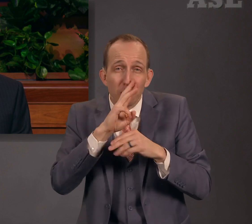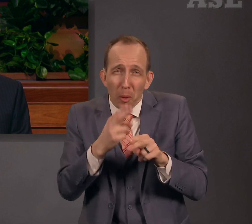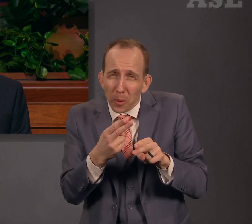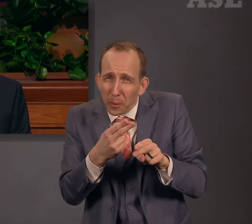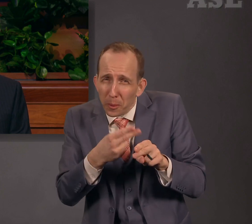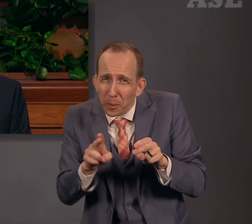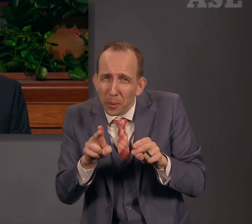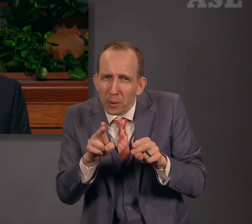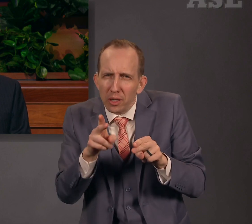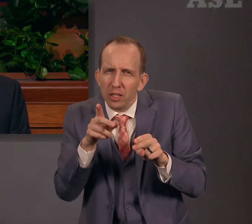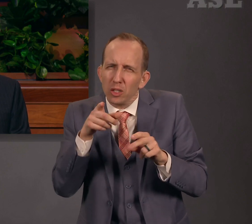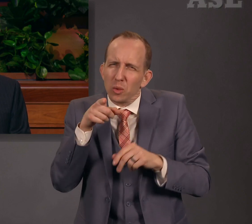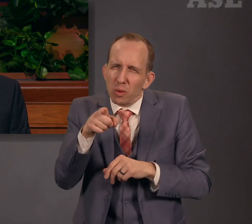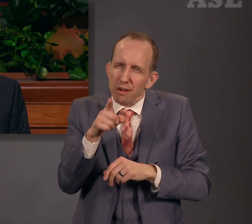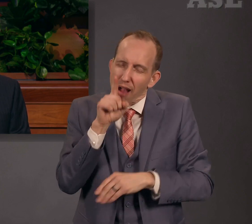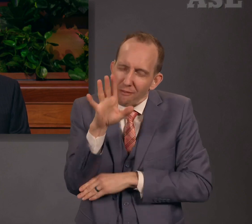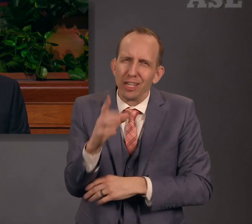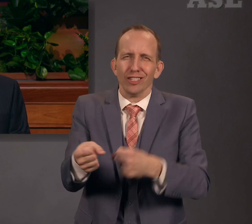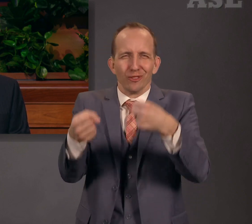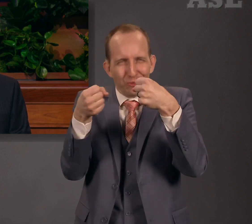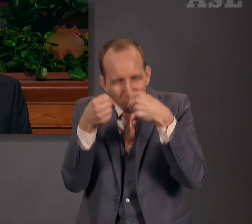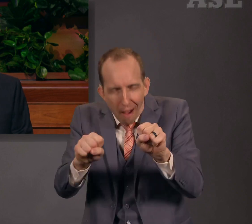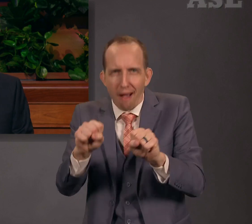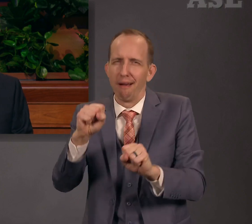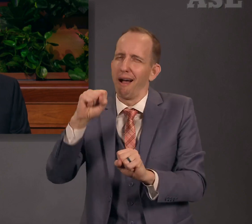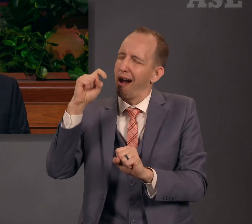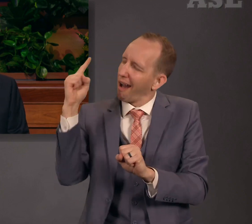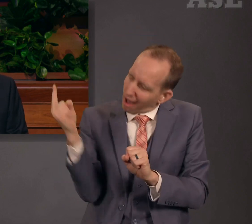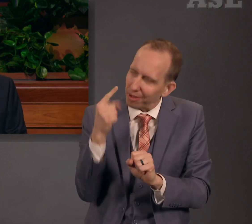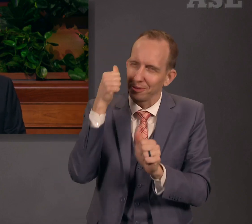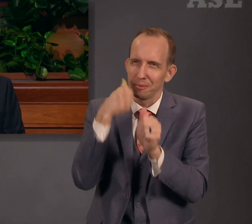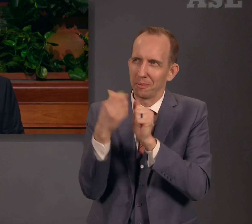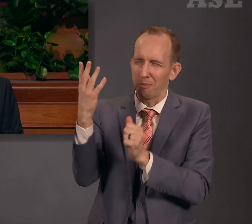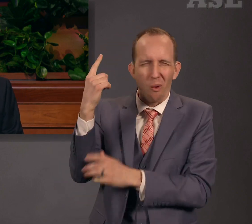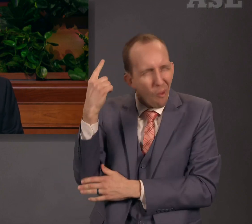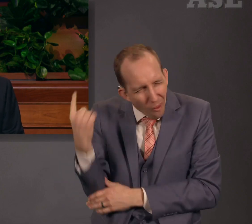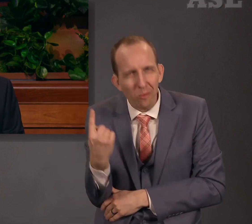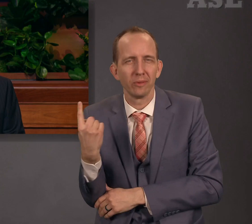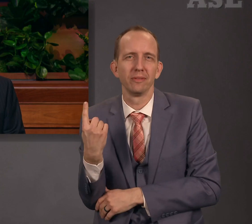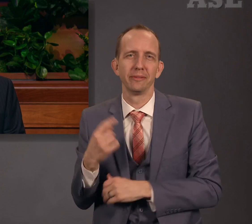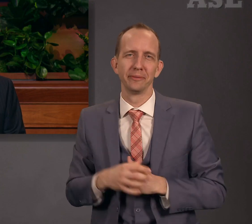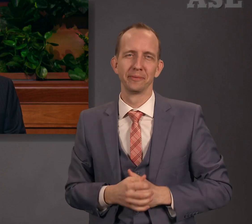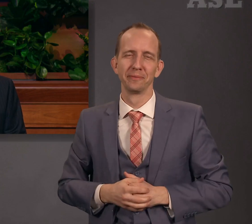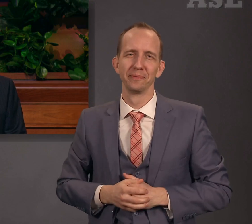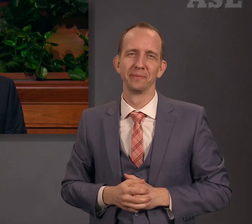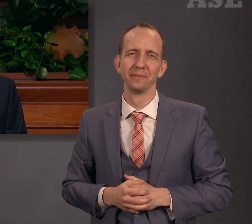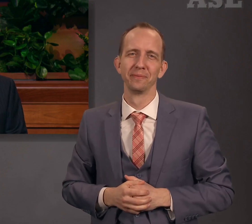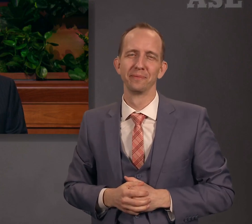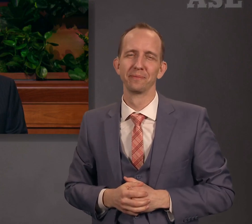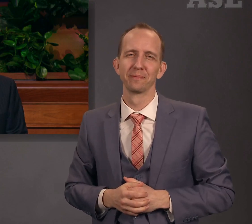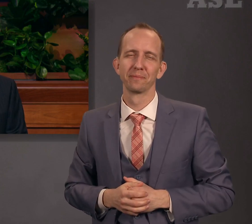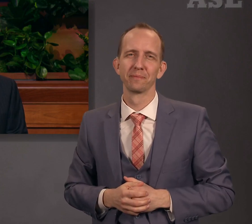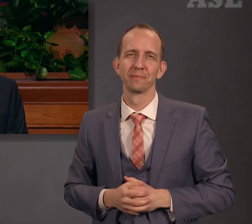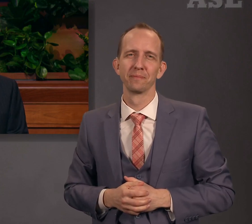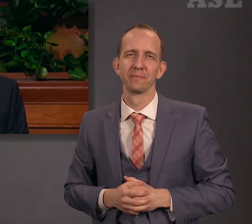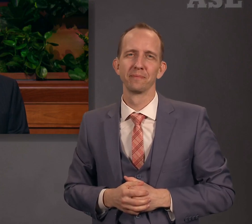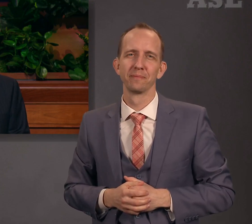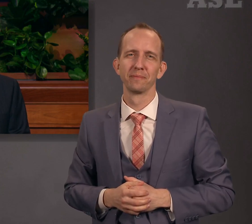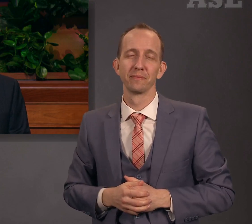Him after the brief period of time required to participate in that sacred ordinance. And